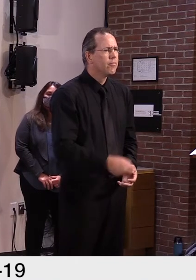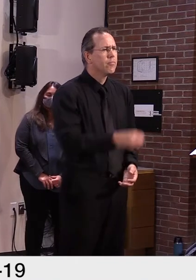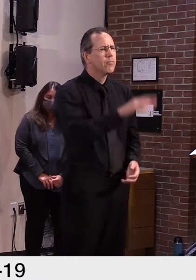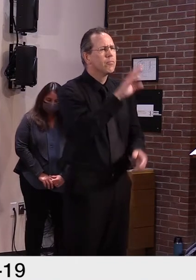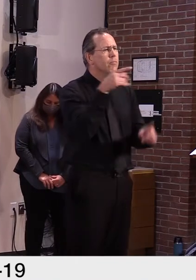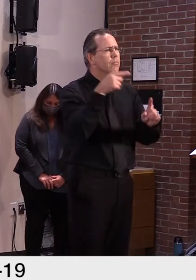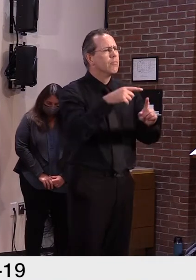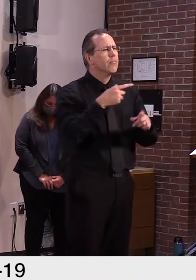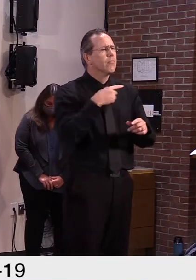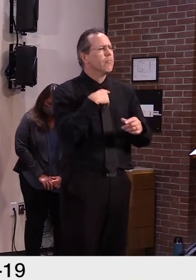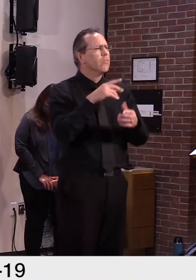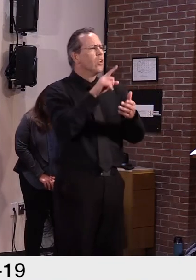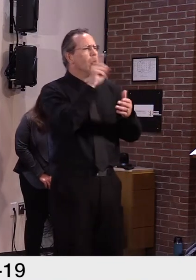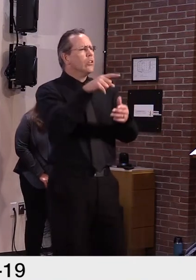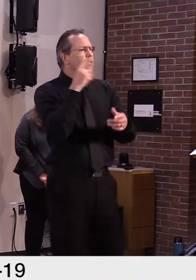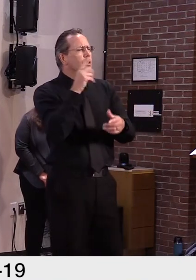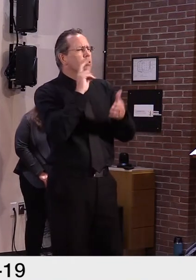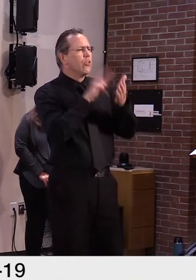Secretary French.